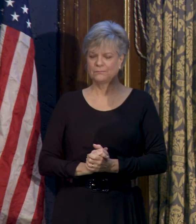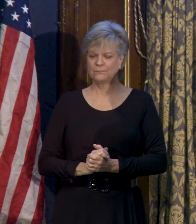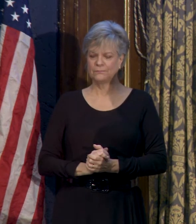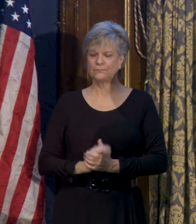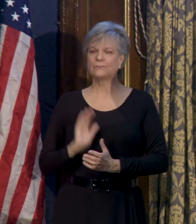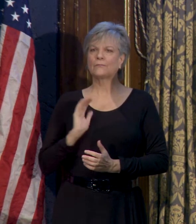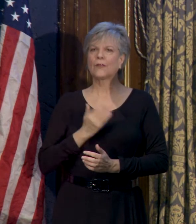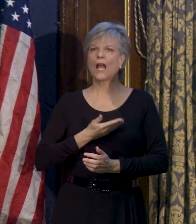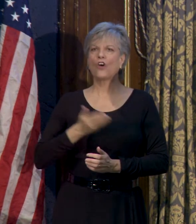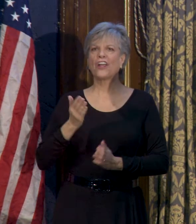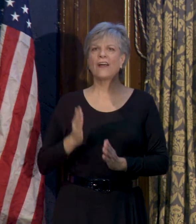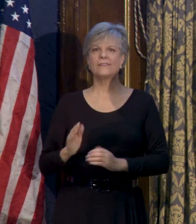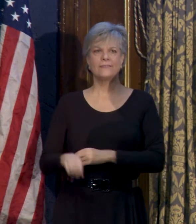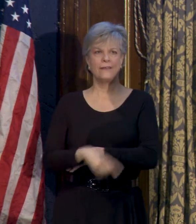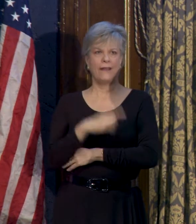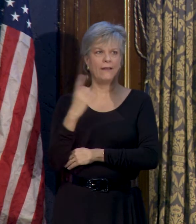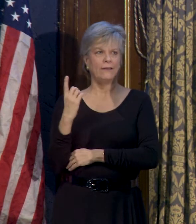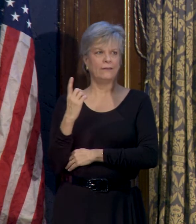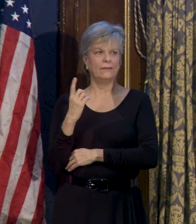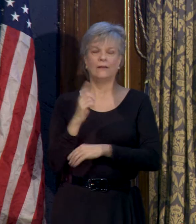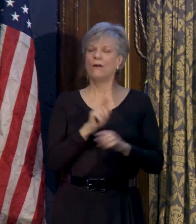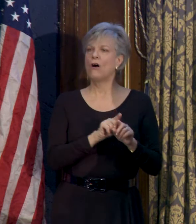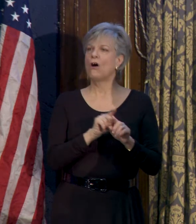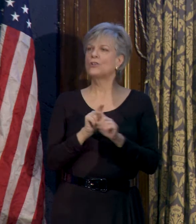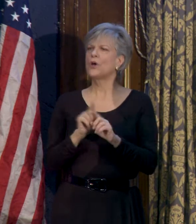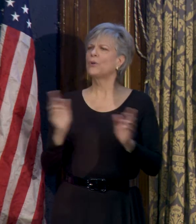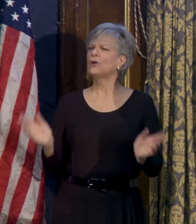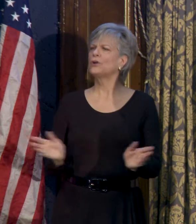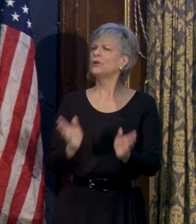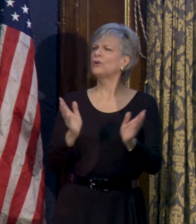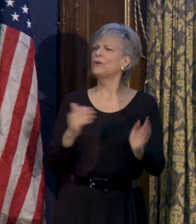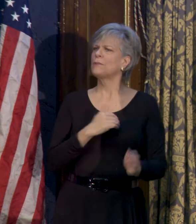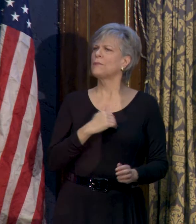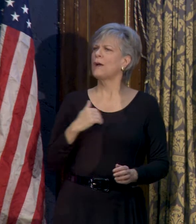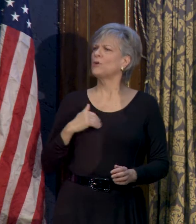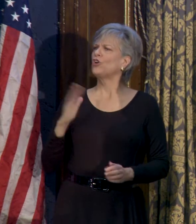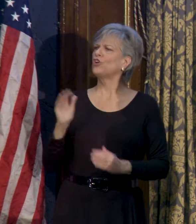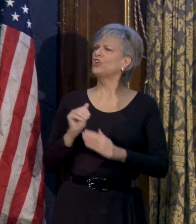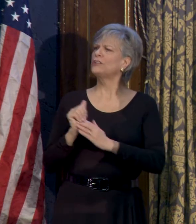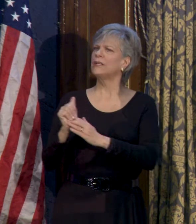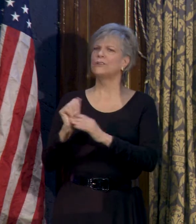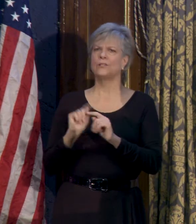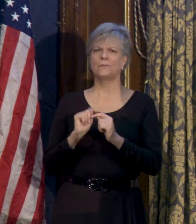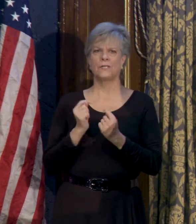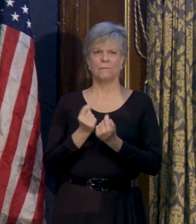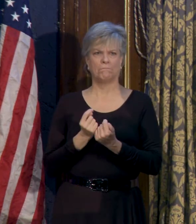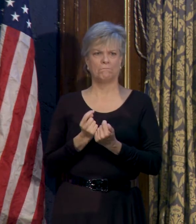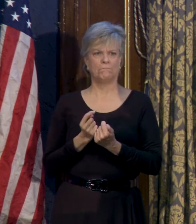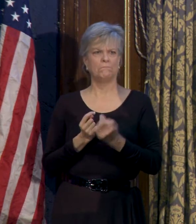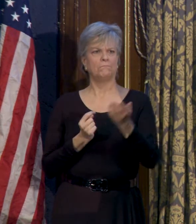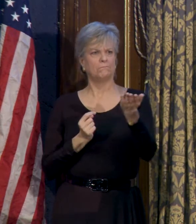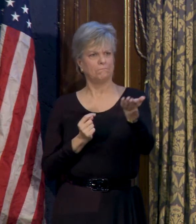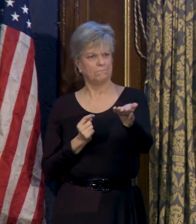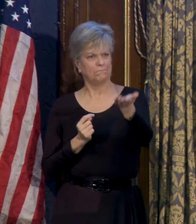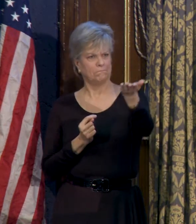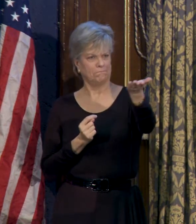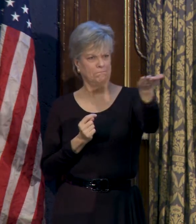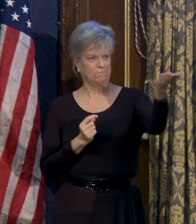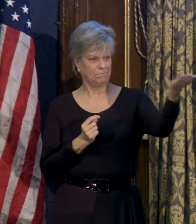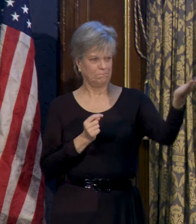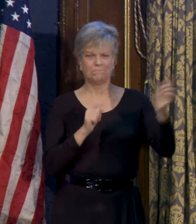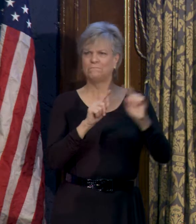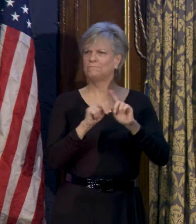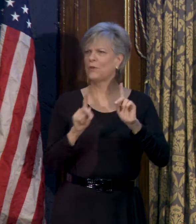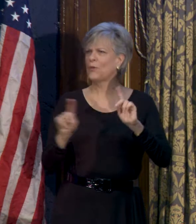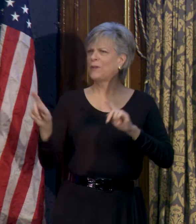Our guest today also encourages members of her leadership team, Mr. Monocchio, Lynetta,